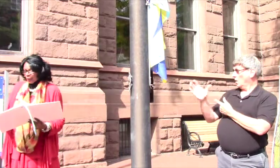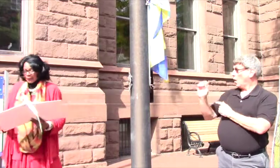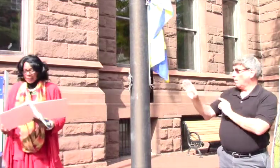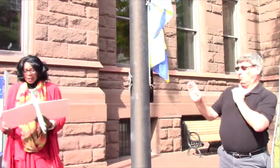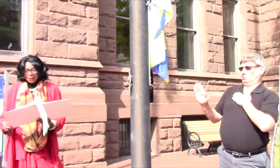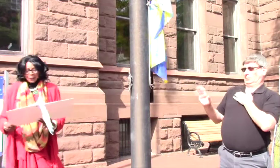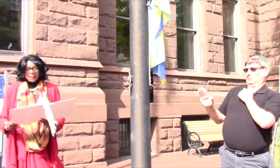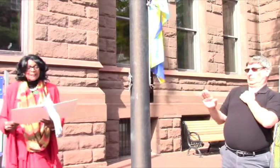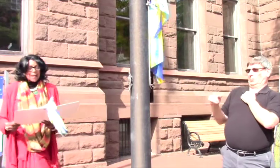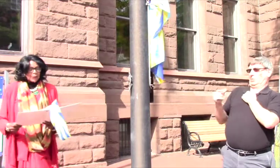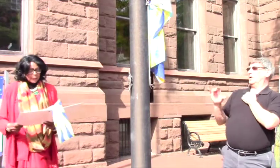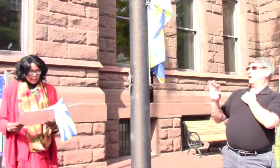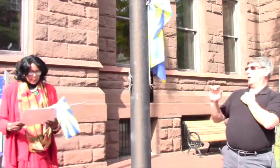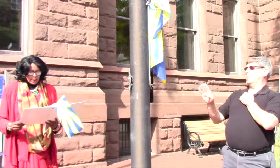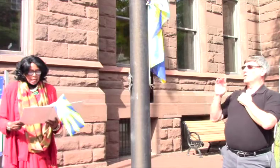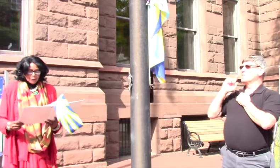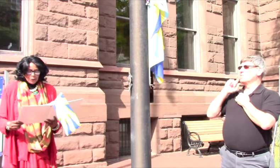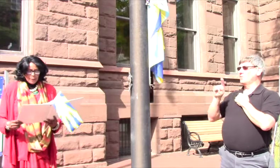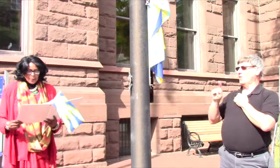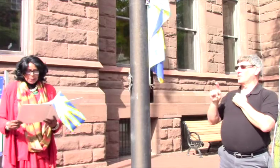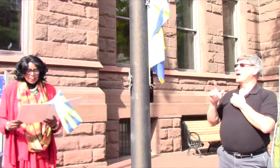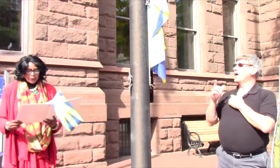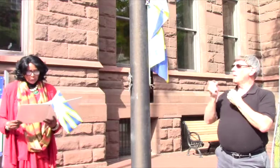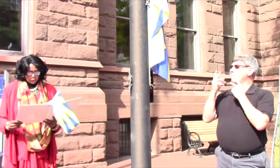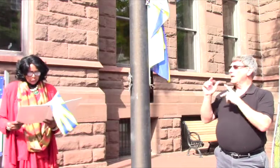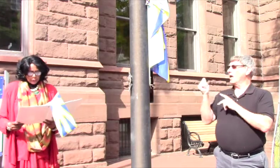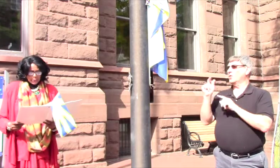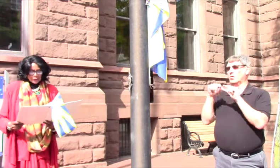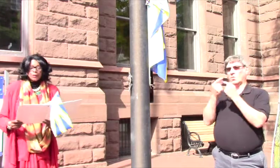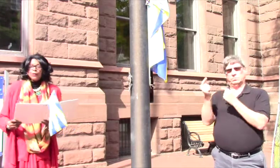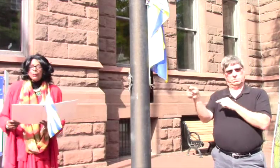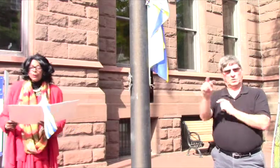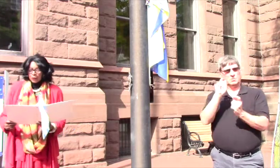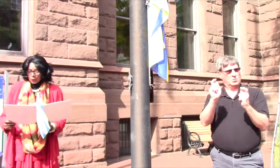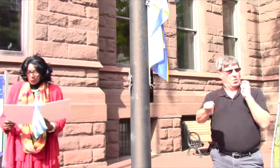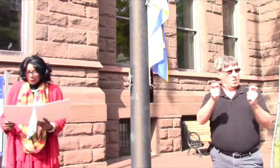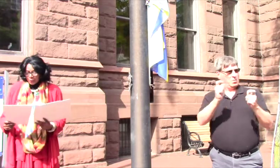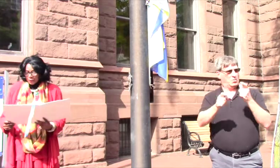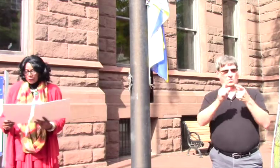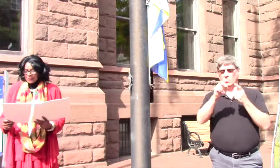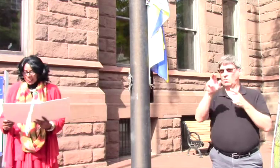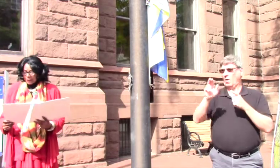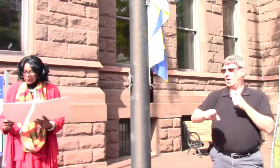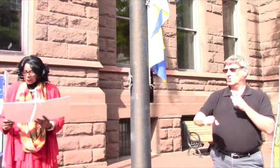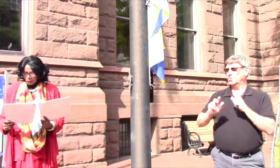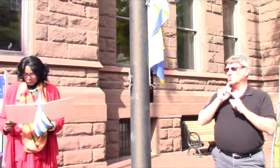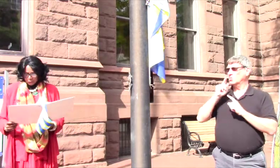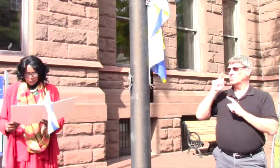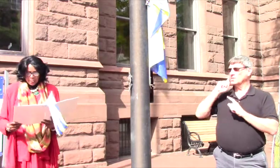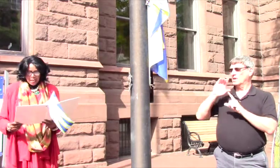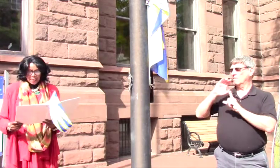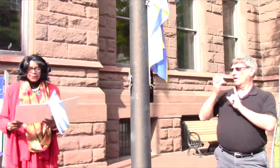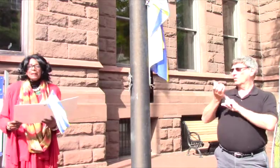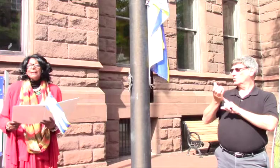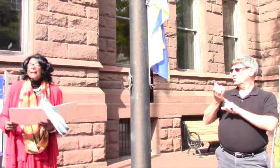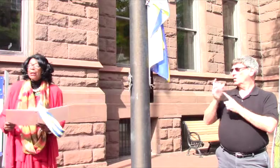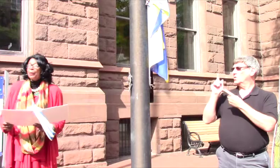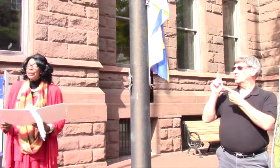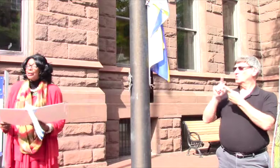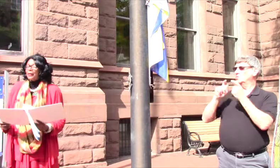the deaf and for the many other groups who have contributed to the Rochester's deaf culture and to the celebration of